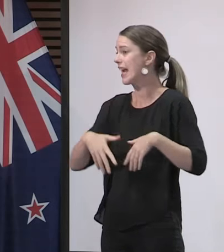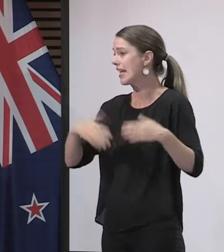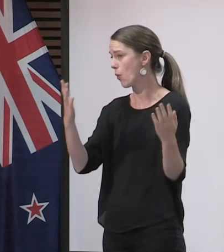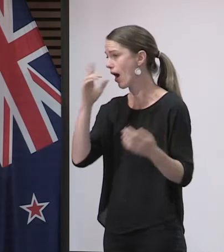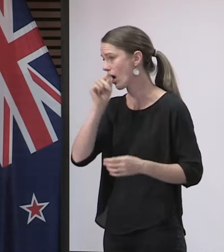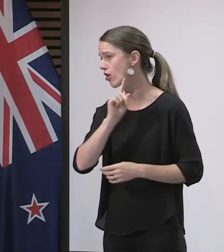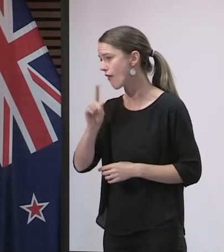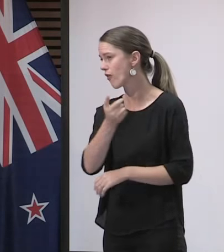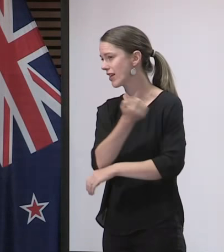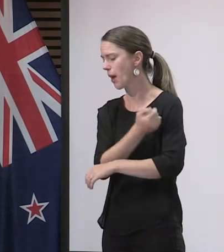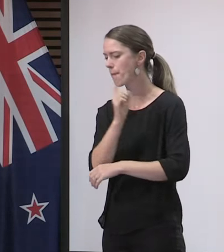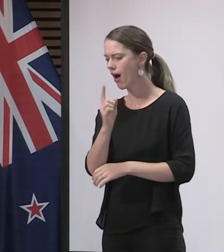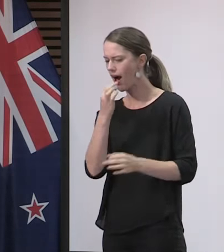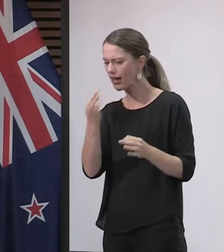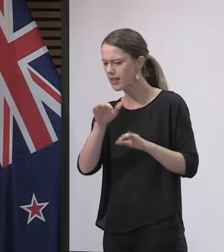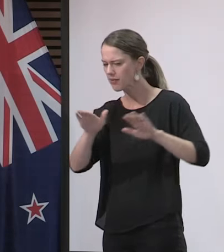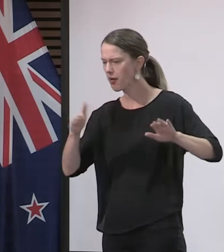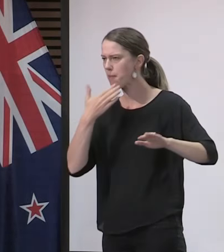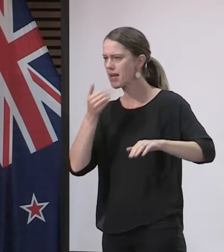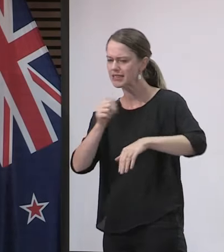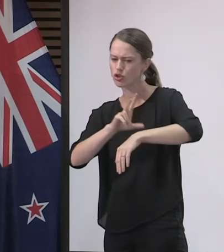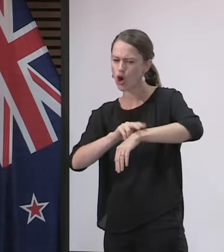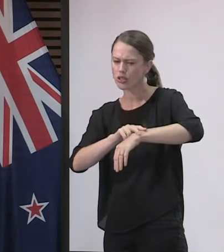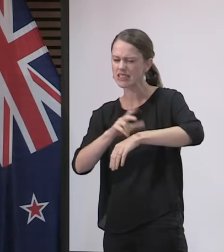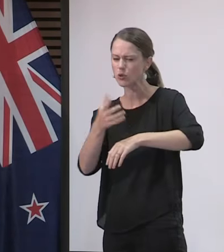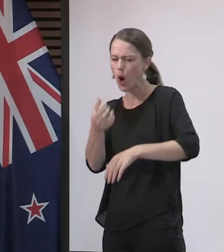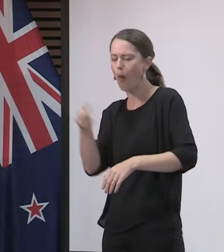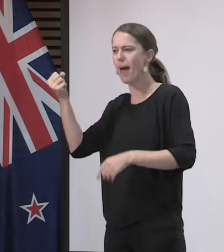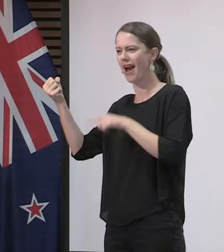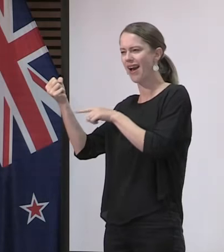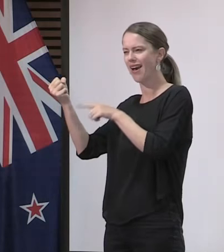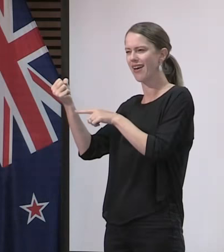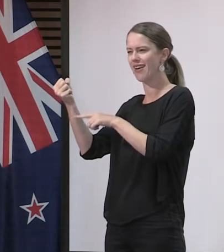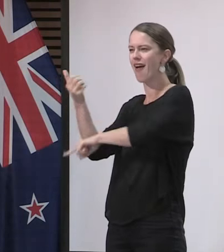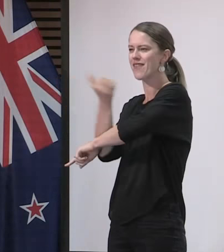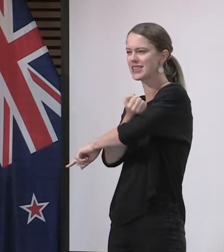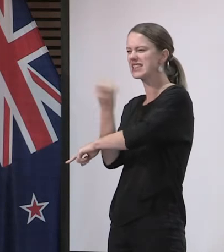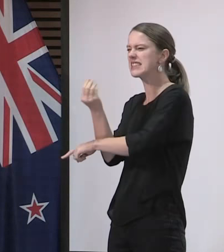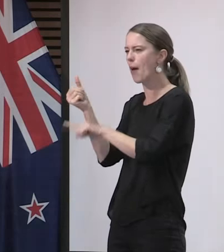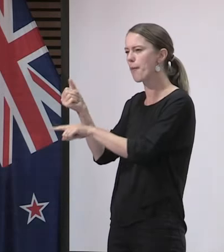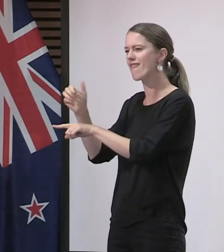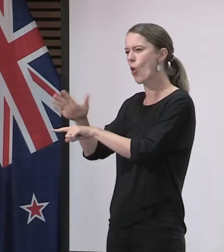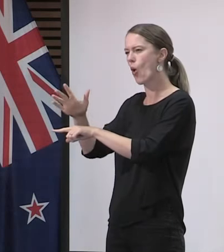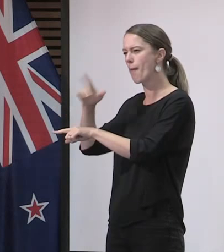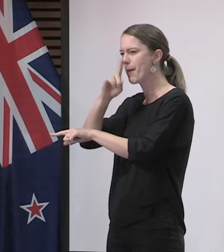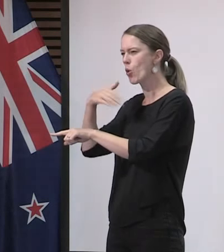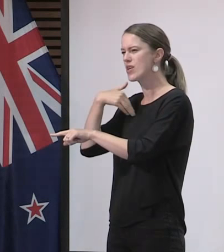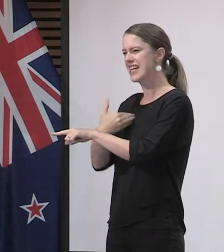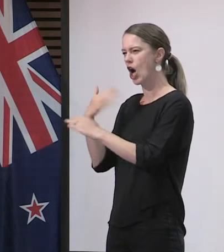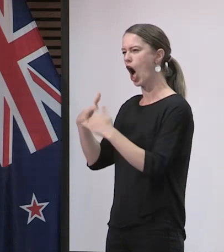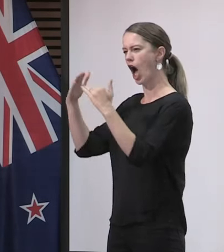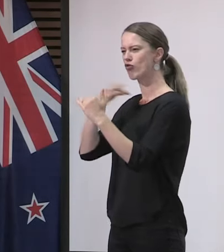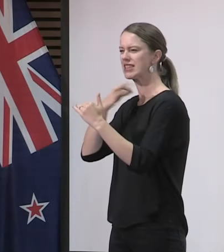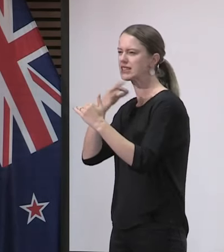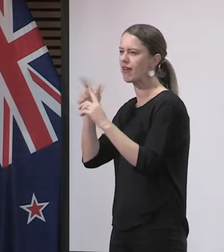We are still asking our immunisation providers, though, to just keep back some of that vaccine for our high-needs groups who may need it